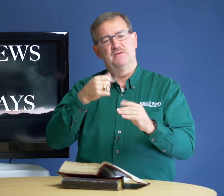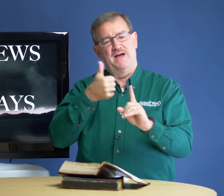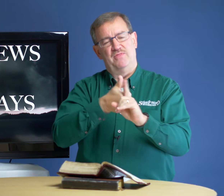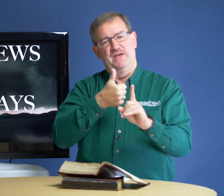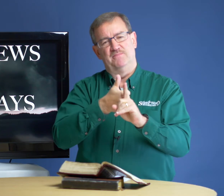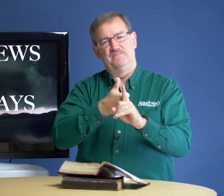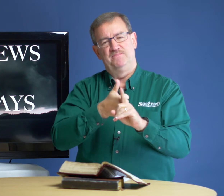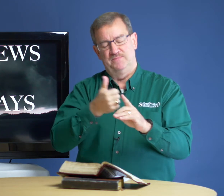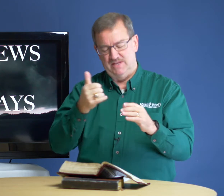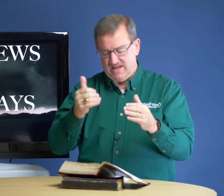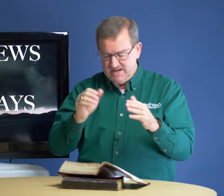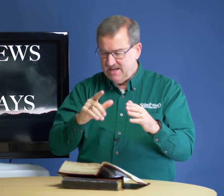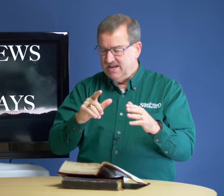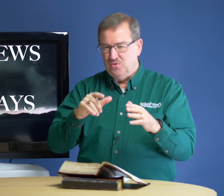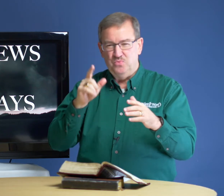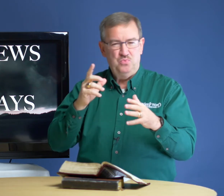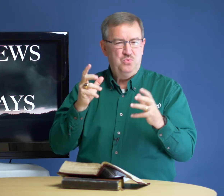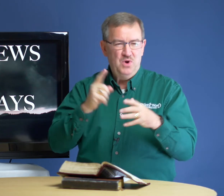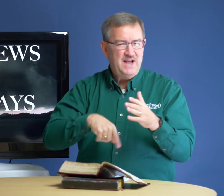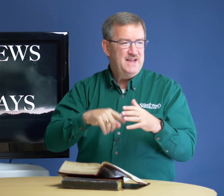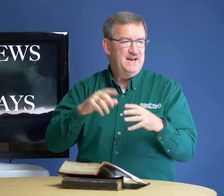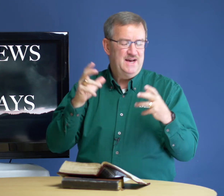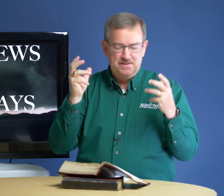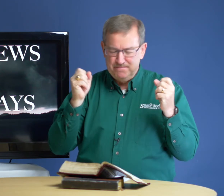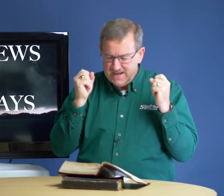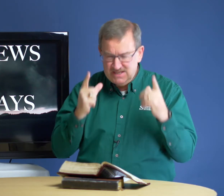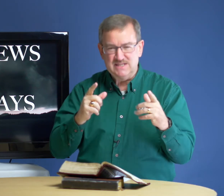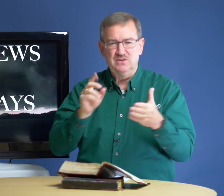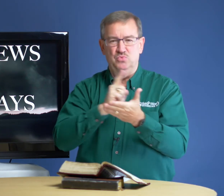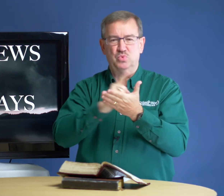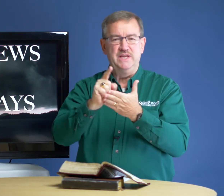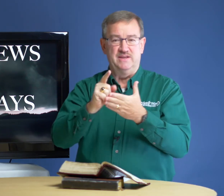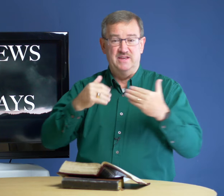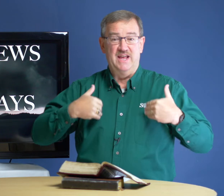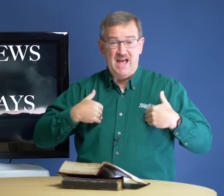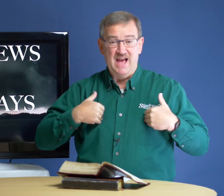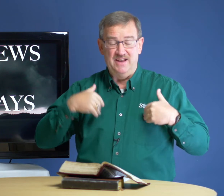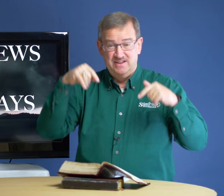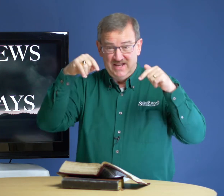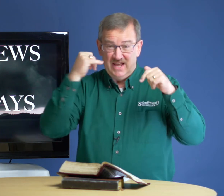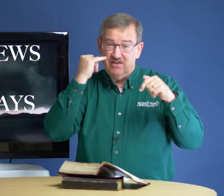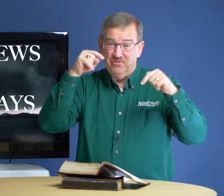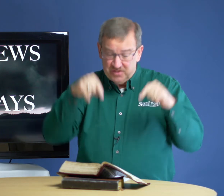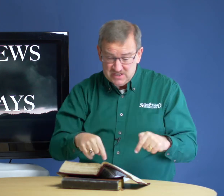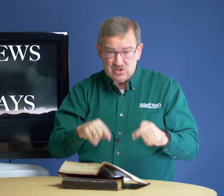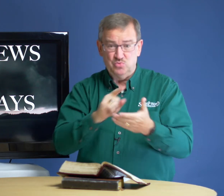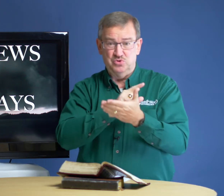about them and what an amazing week they had had. If this were the